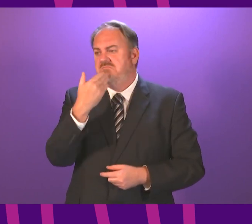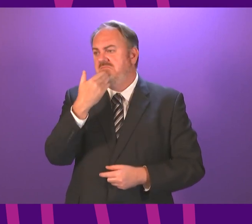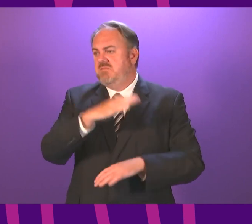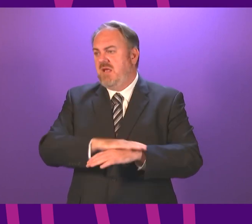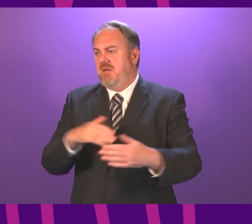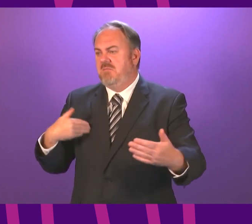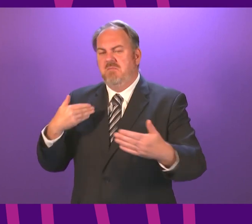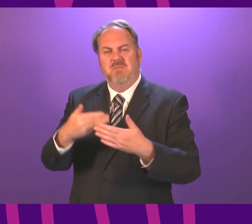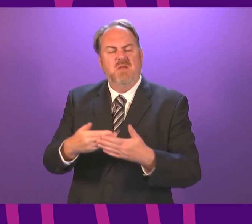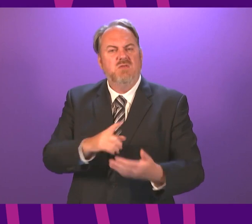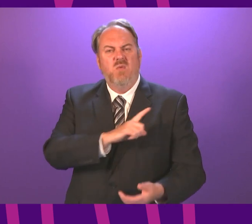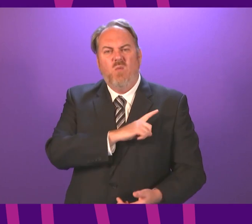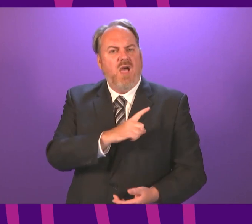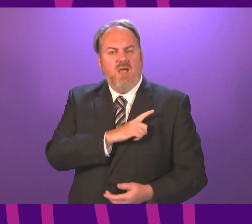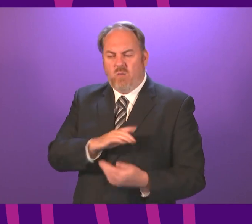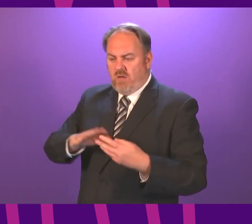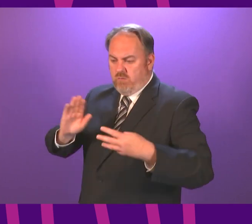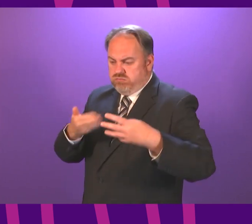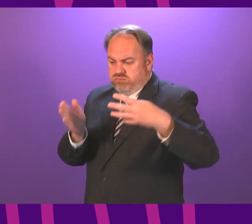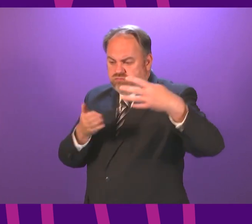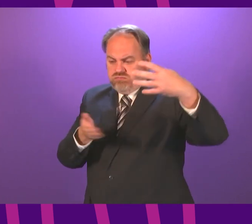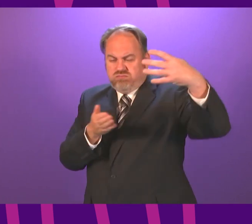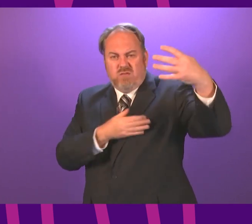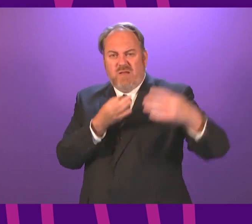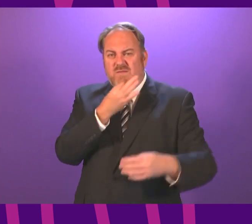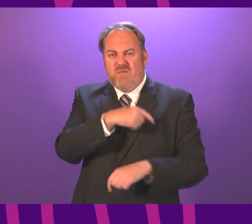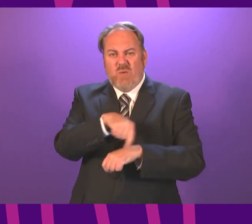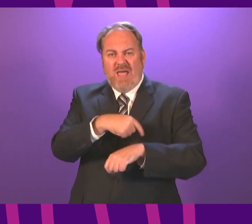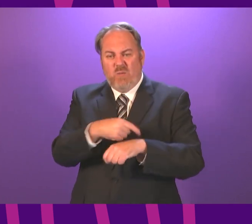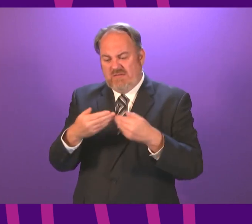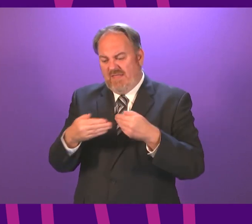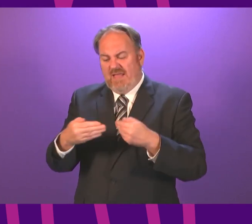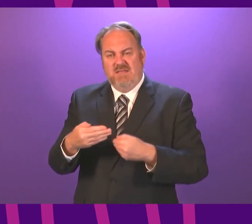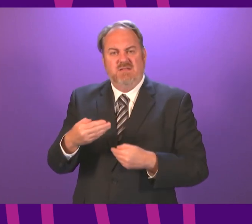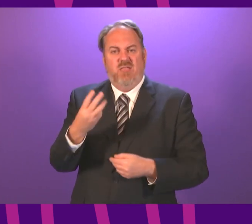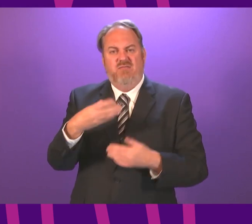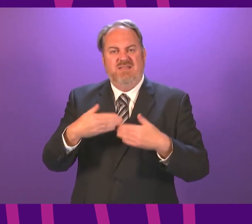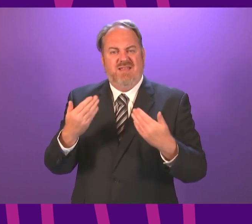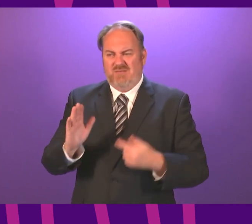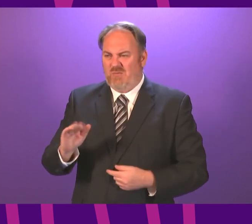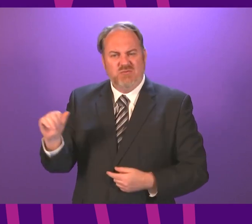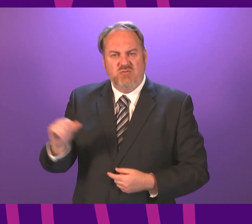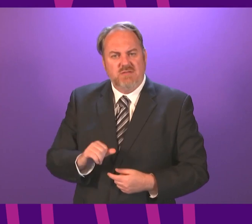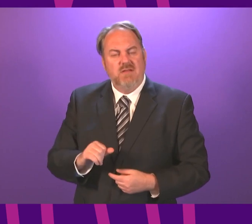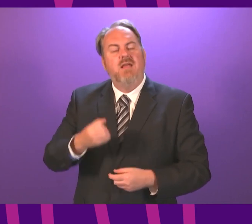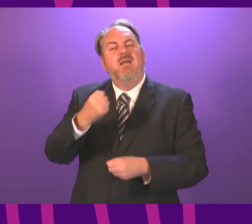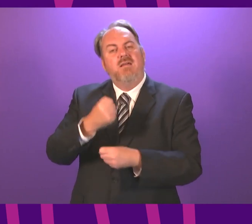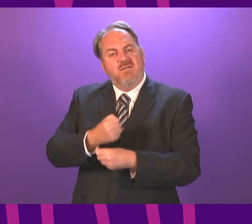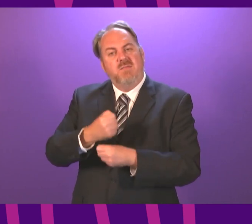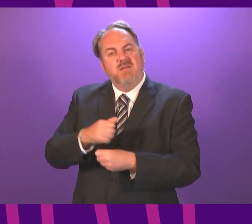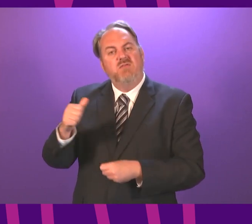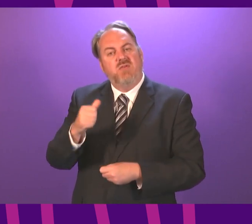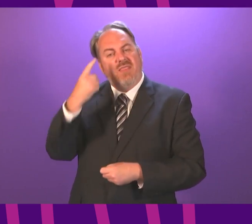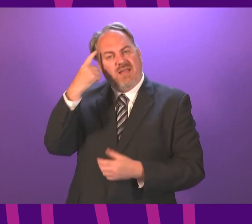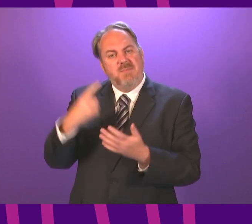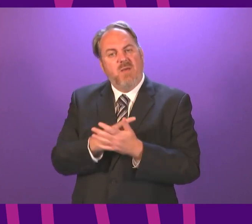of steamrolling through this bill in a few short hours over the next three days, the government should use the summer recess to